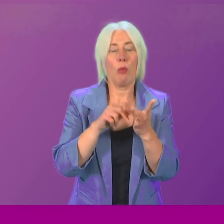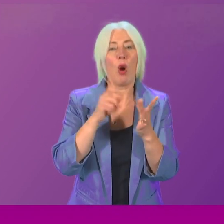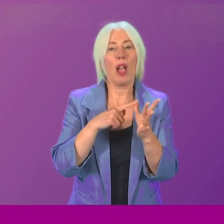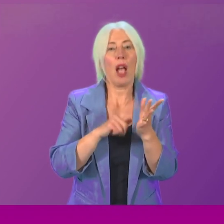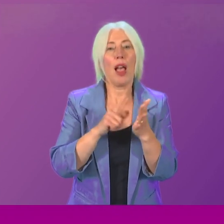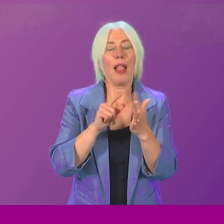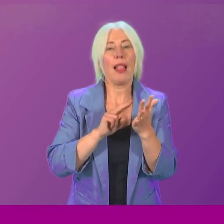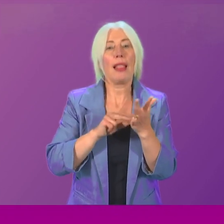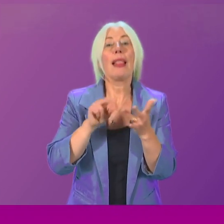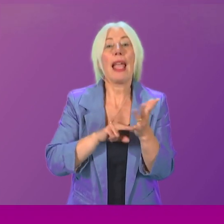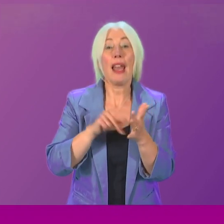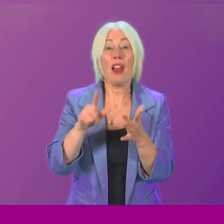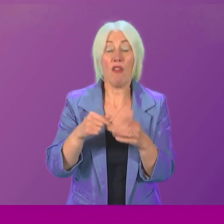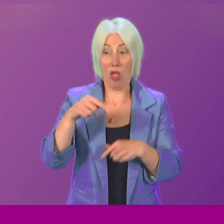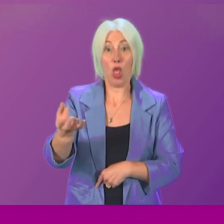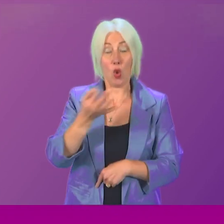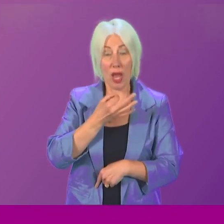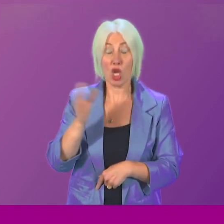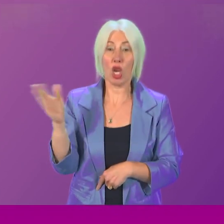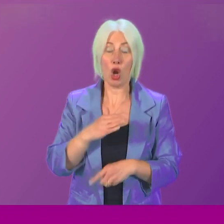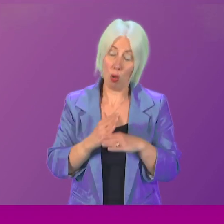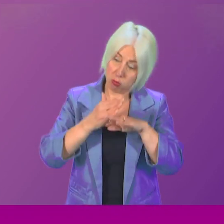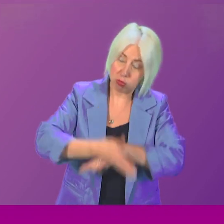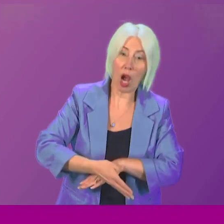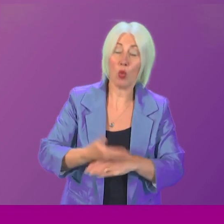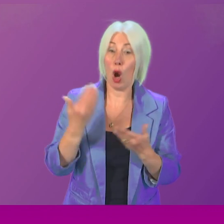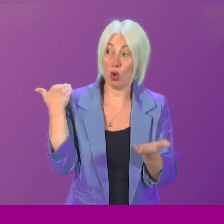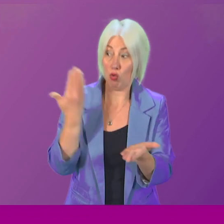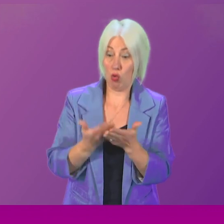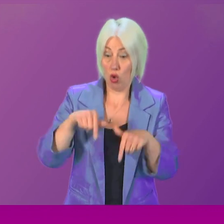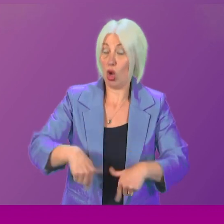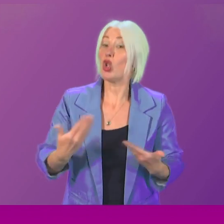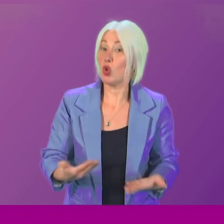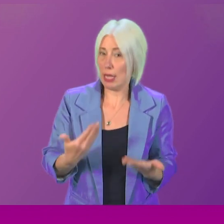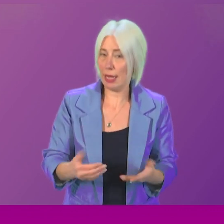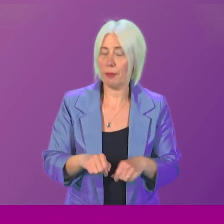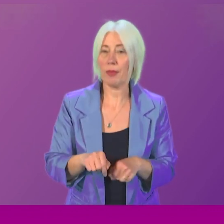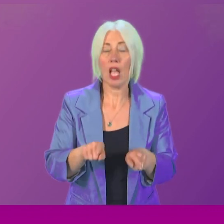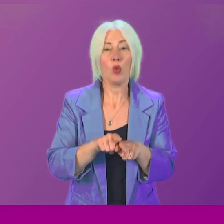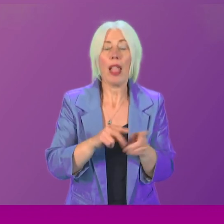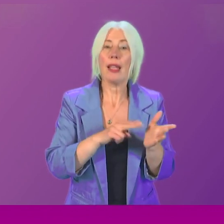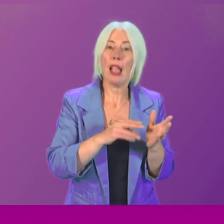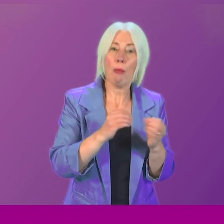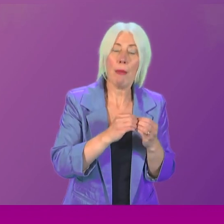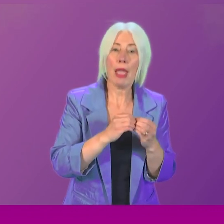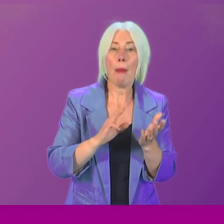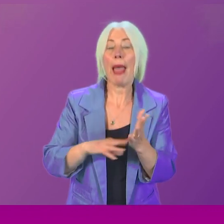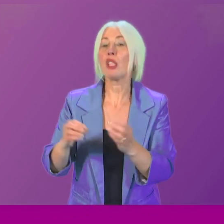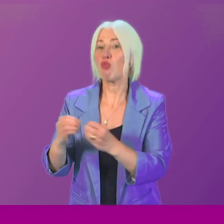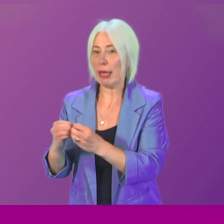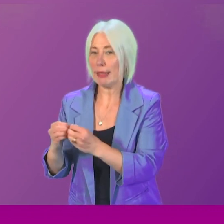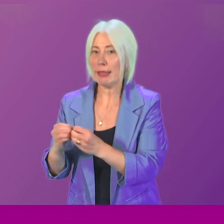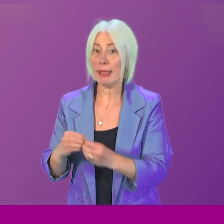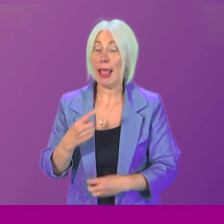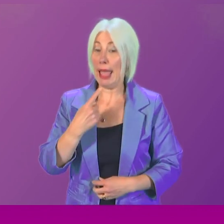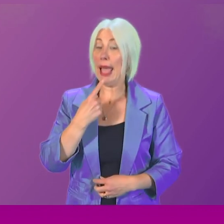done to bring us to where we are today? Miles Briggs and Neil Bibby have been referenced, too. I thank them. I quoted very deliberately some women